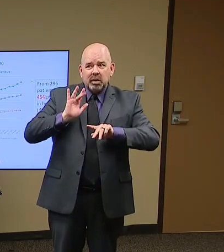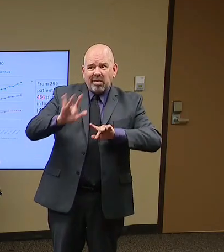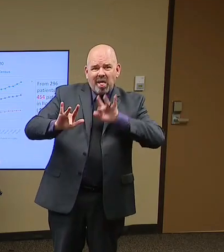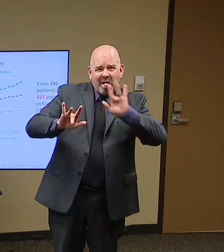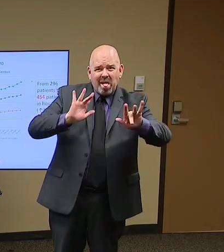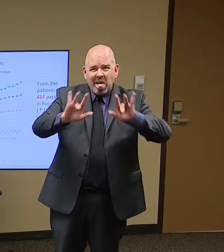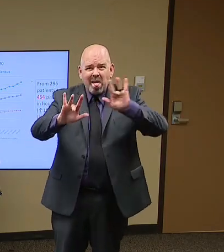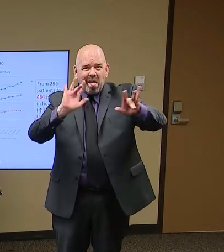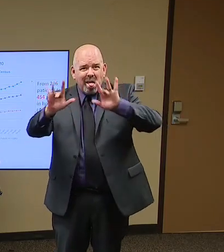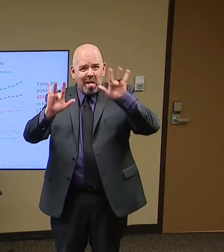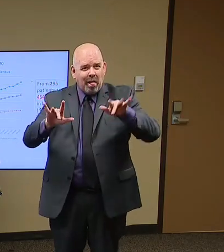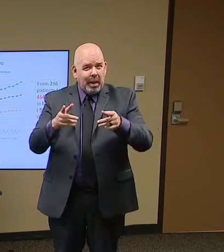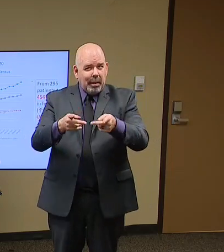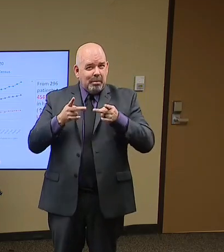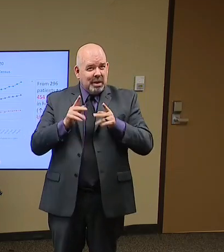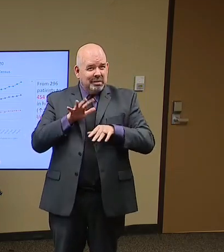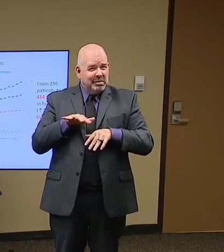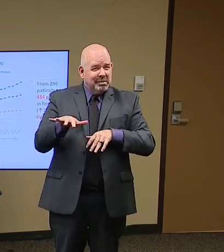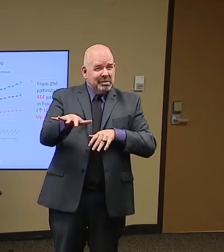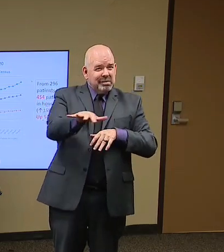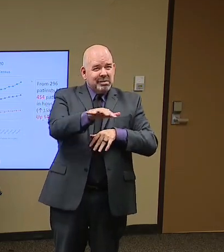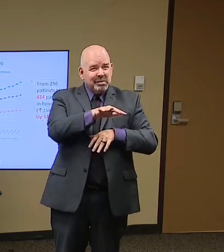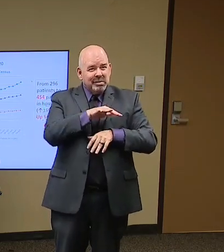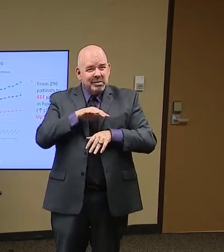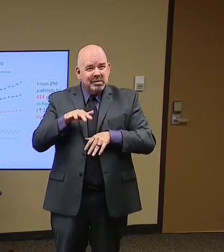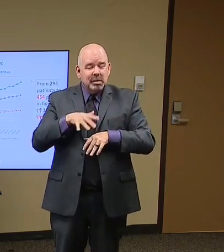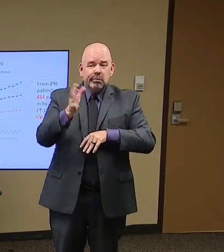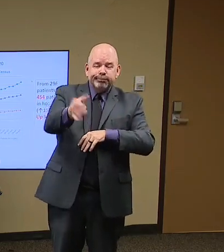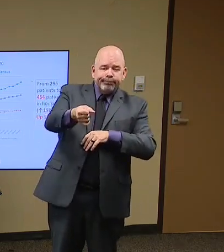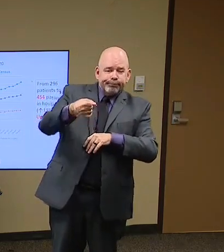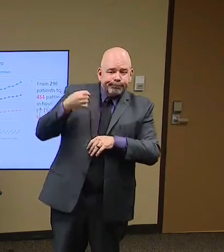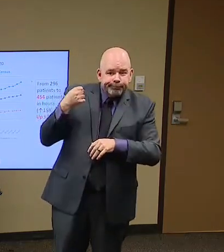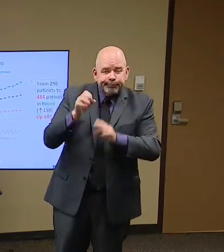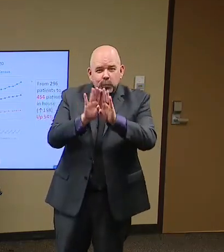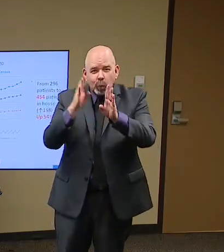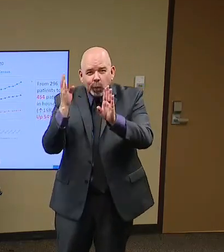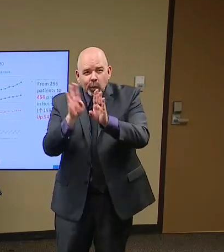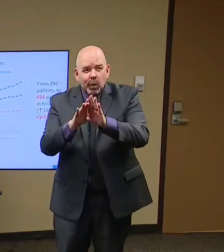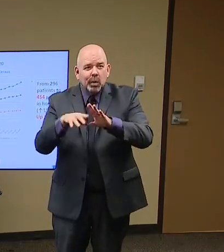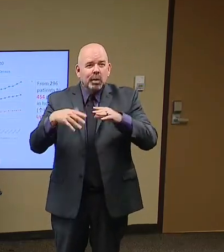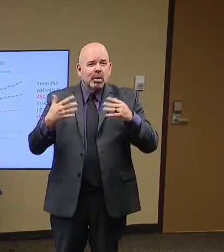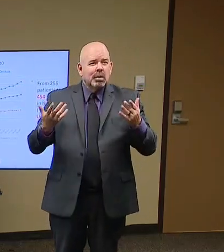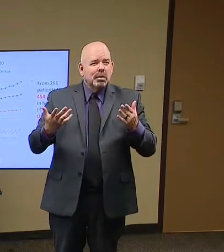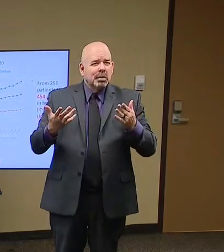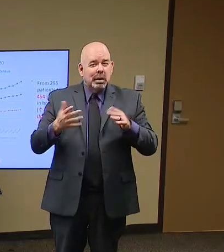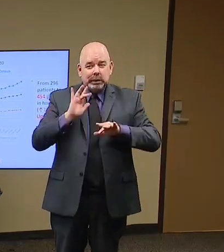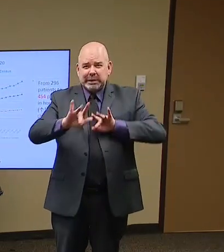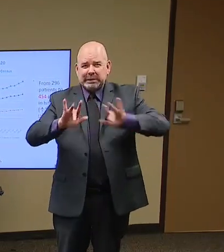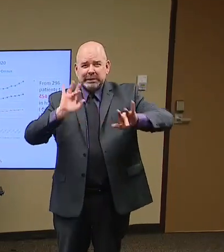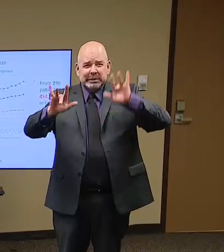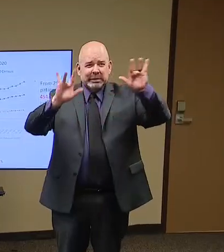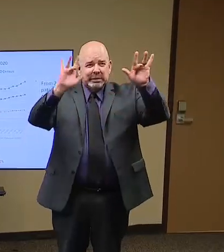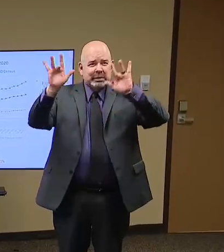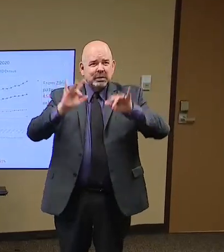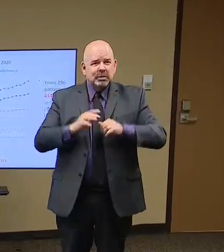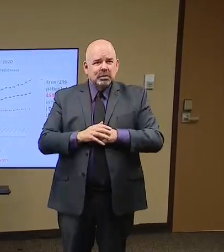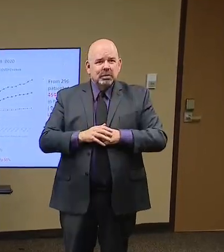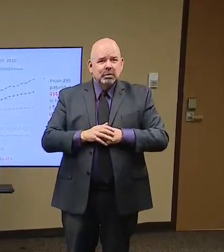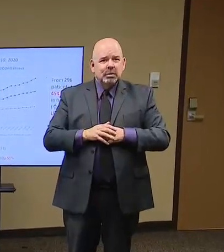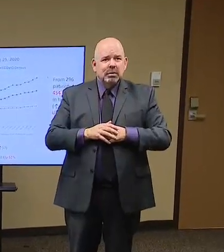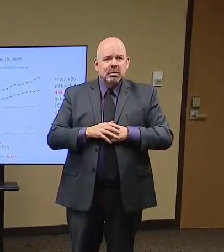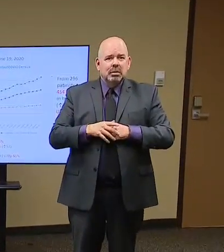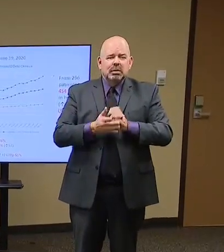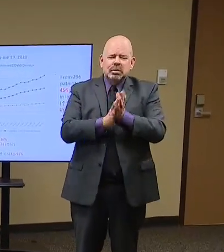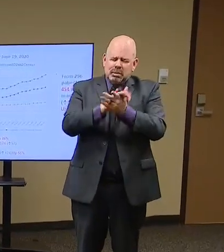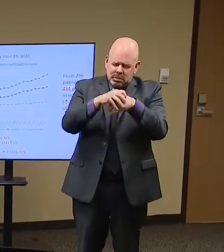turnstiles and things, take some hand sanitizer with you. And we want to try to avoid, to the extent that we can,